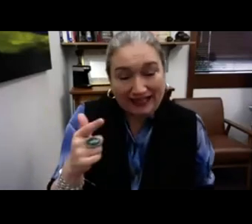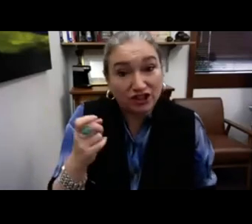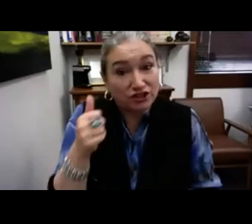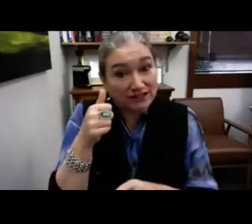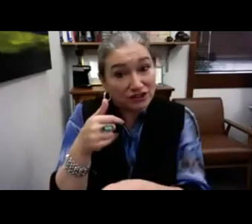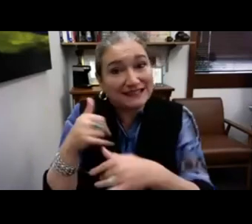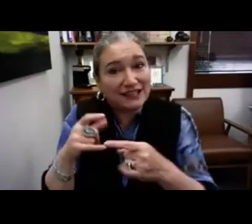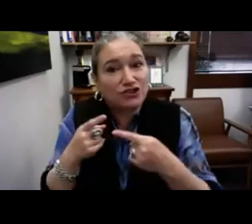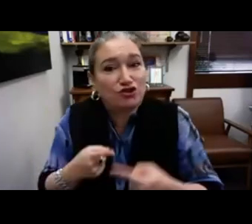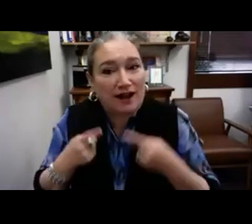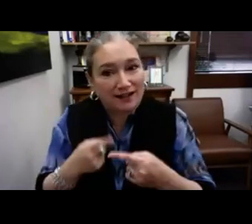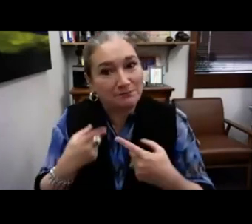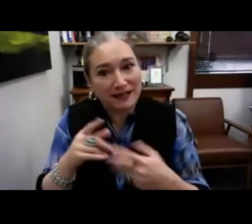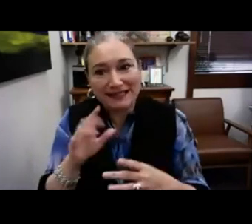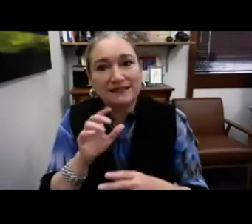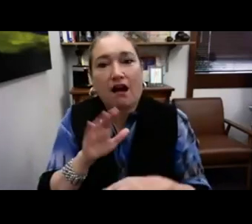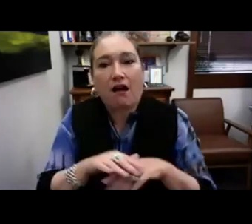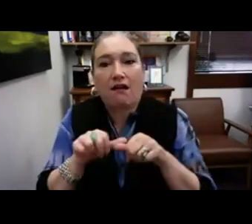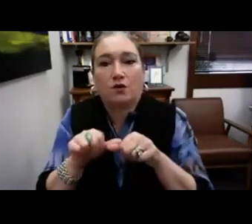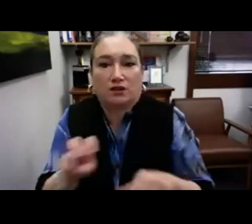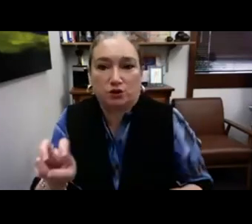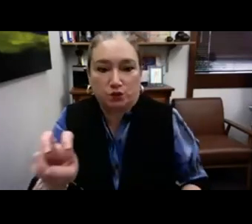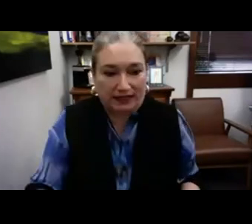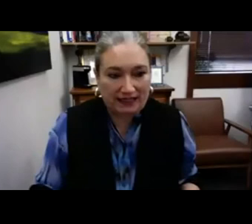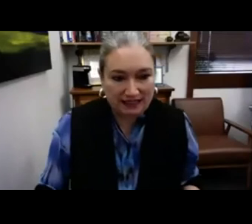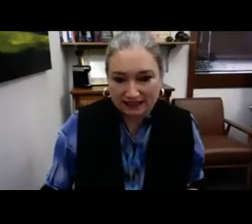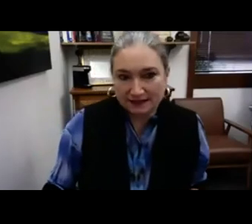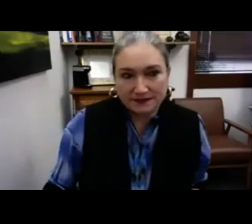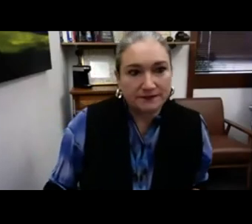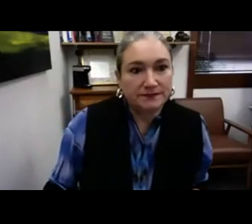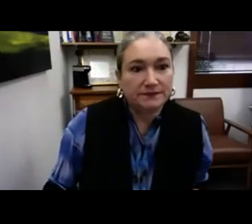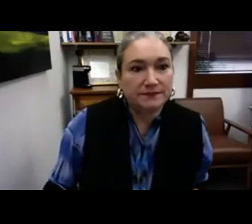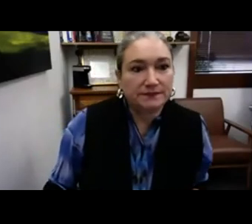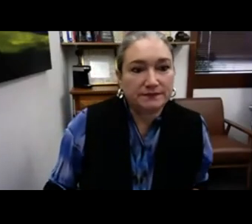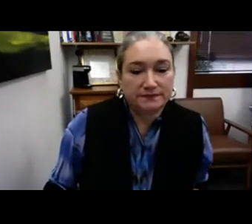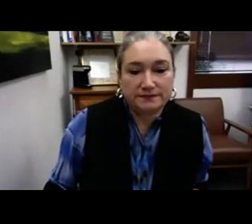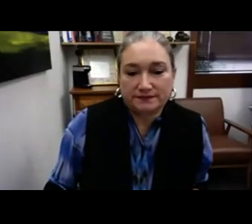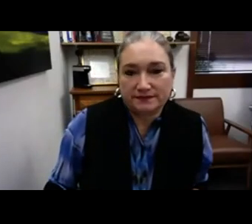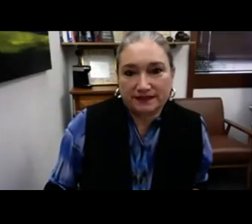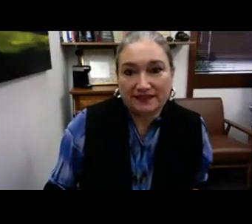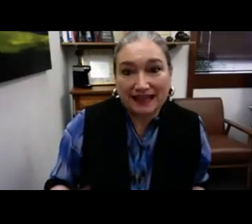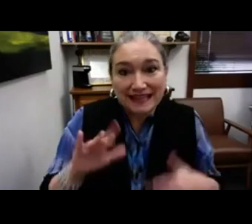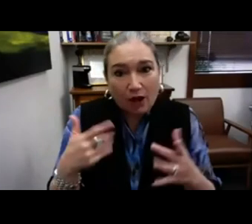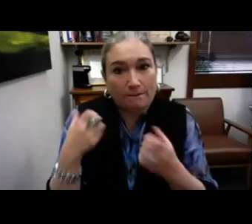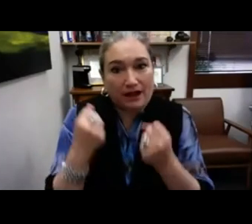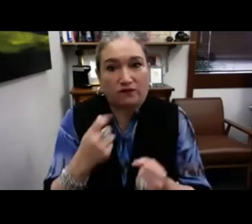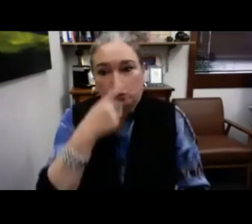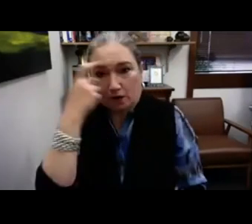building up that identity and self-confidence and they've struggled, but it's a continual ongoing journey.